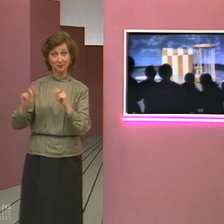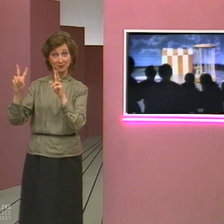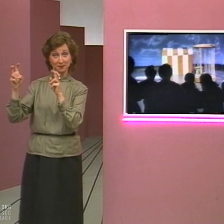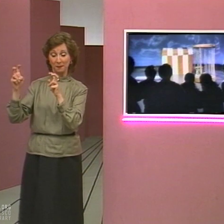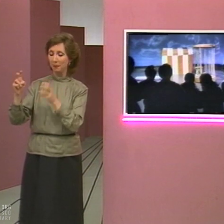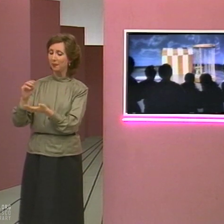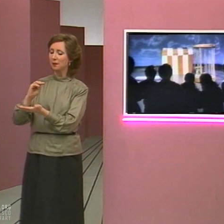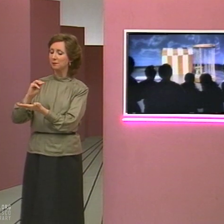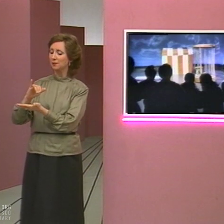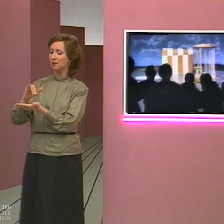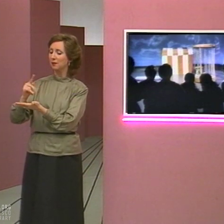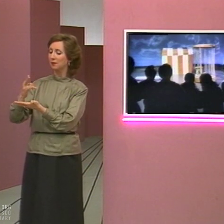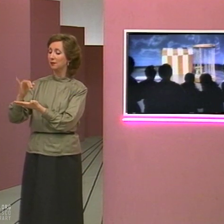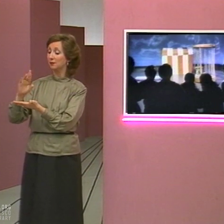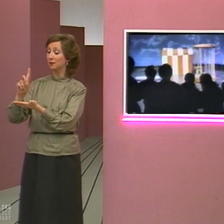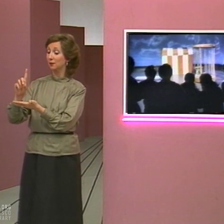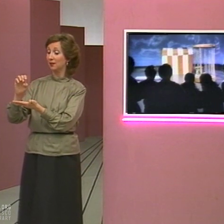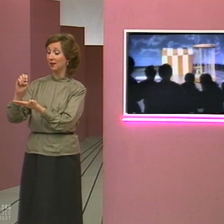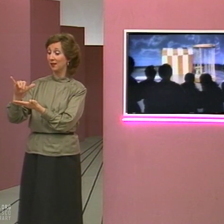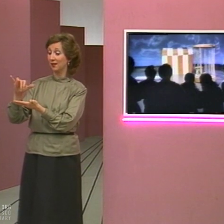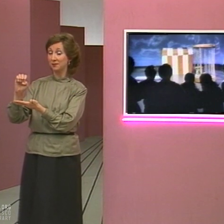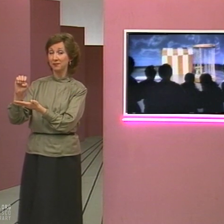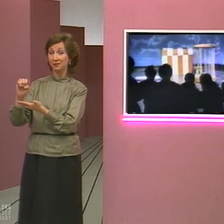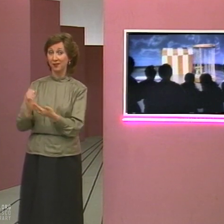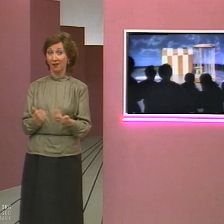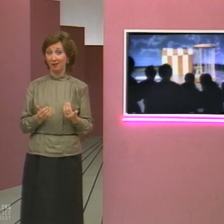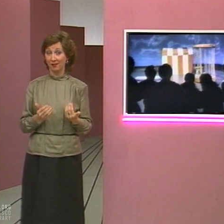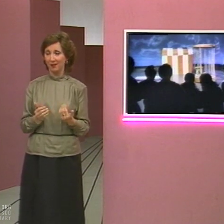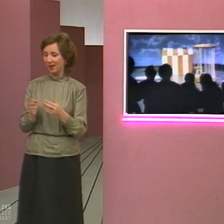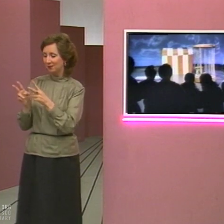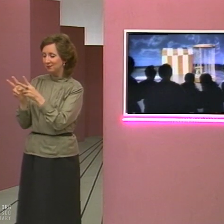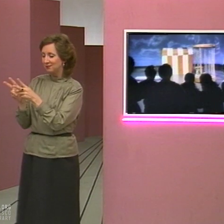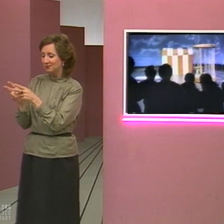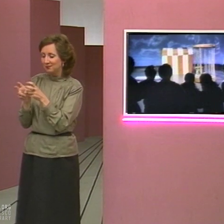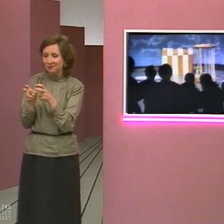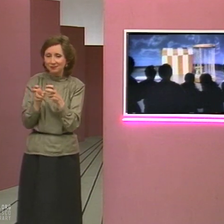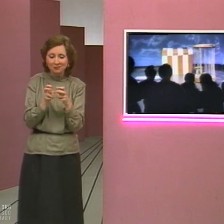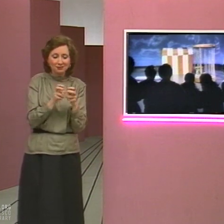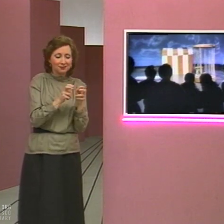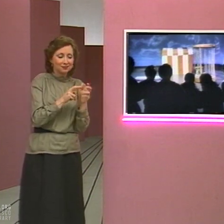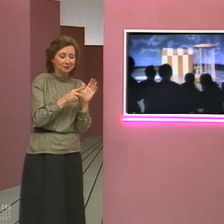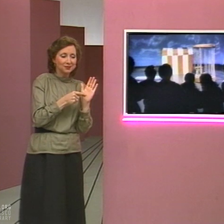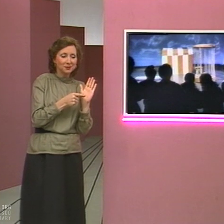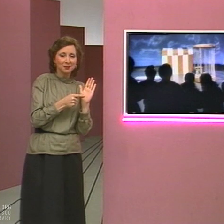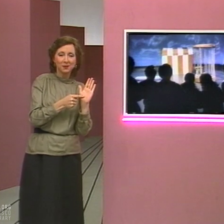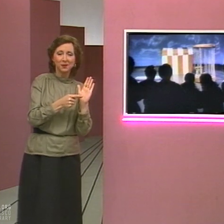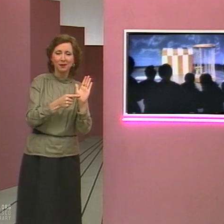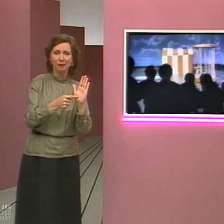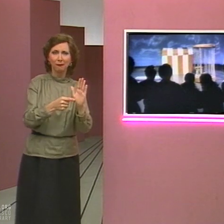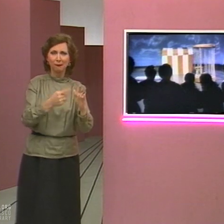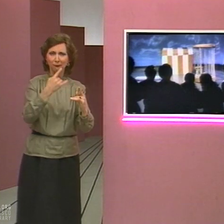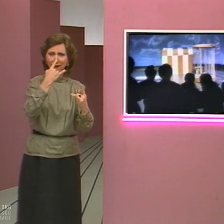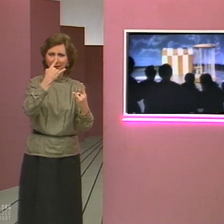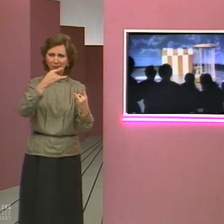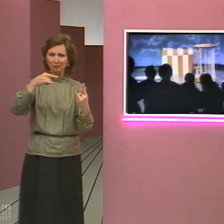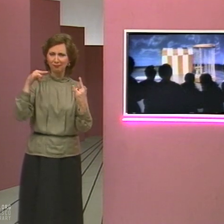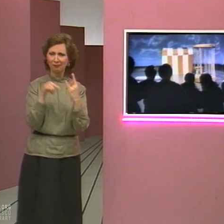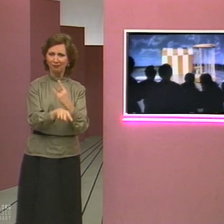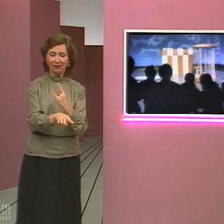NTD presented its first original work, My Third Eye. The following excerpt is a satire